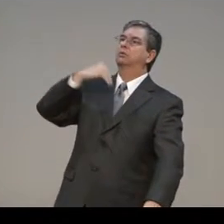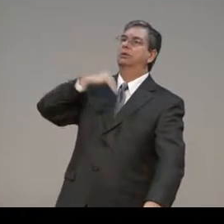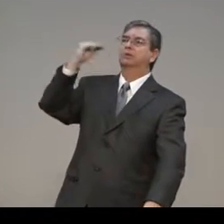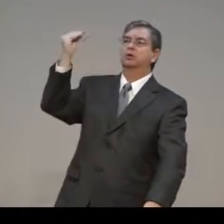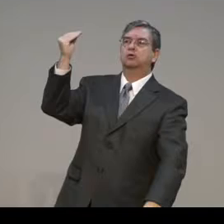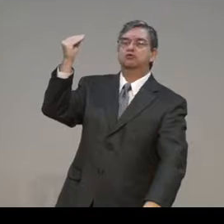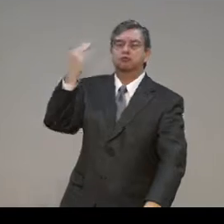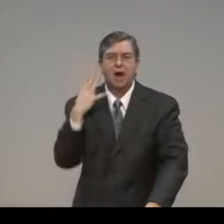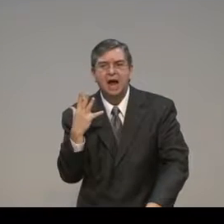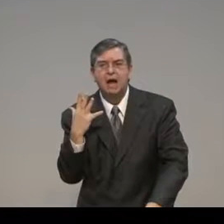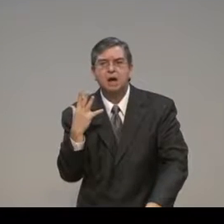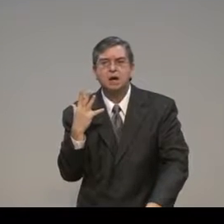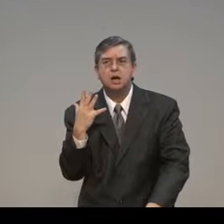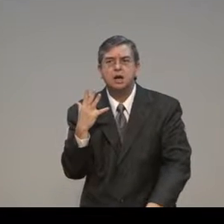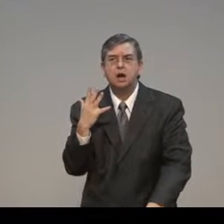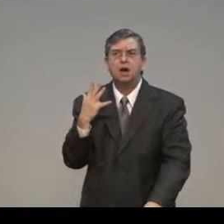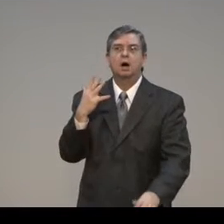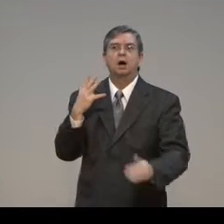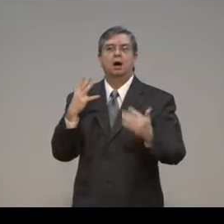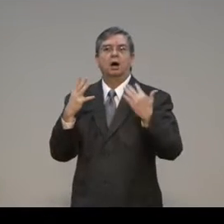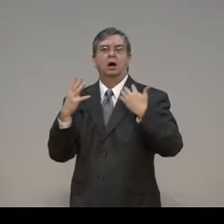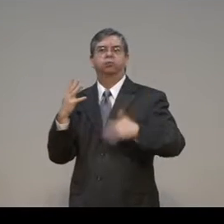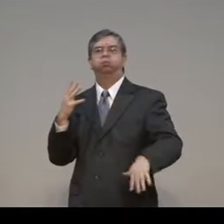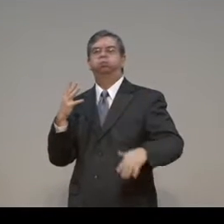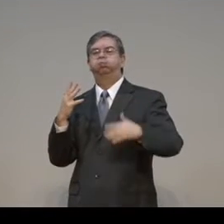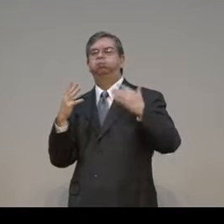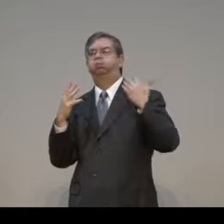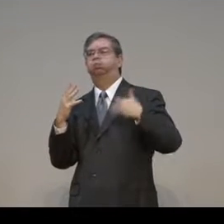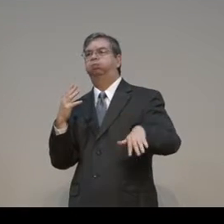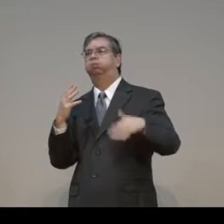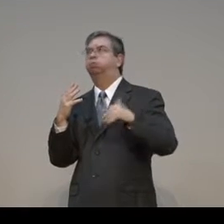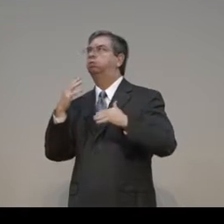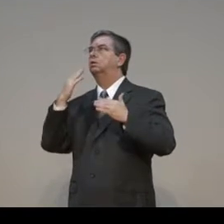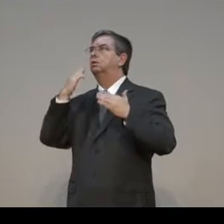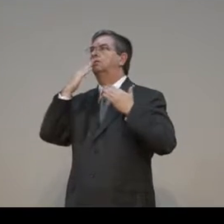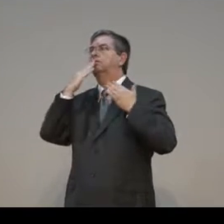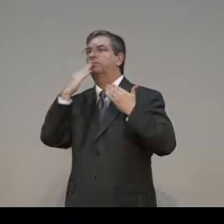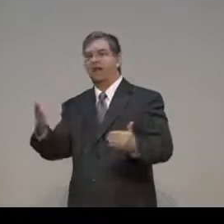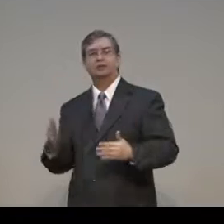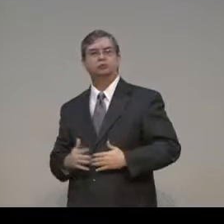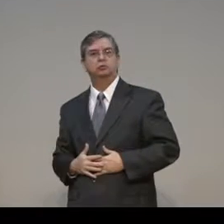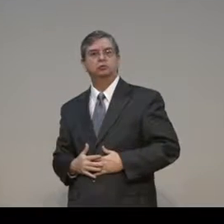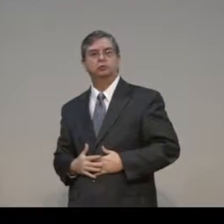When you ask God for forgiveness of your sin, are you not grateful for his grace?